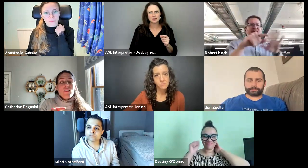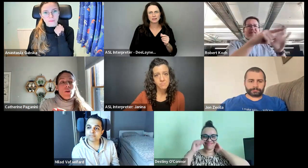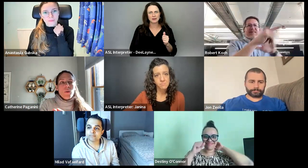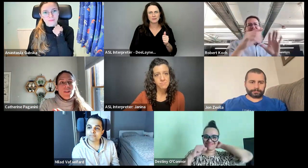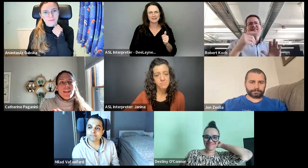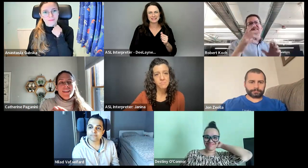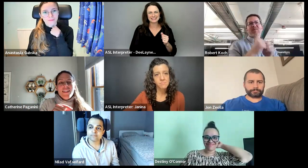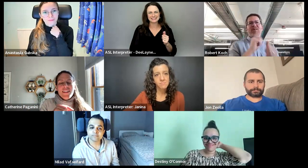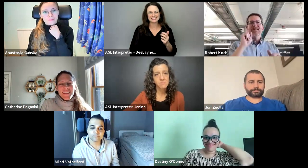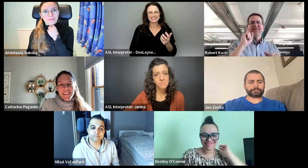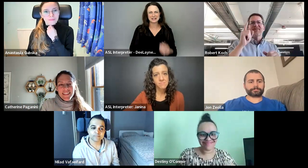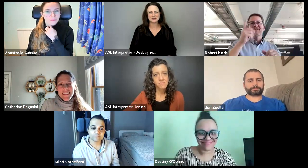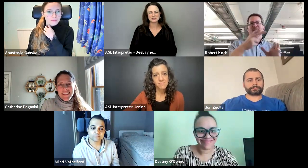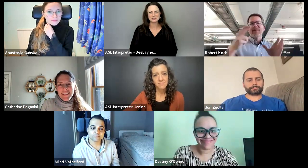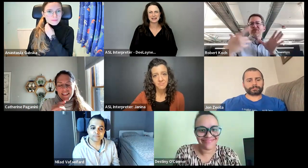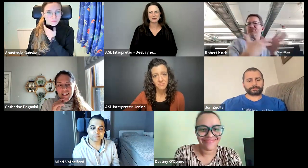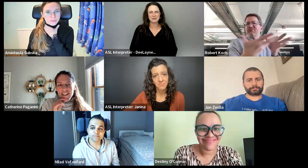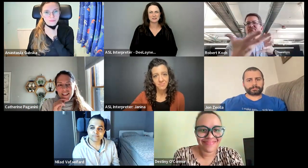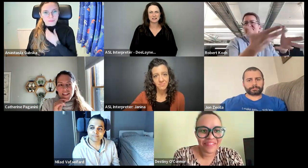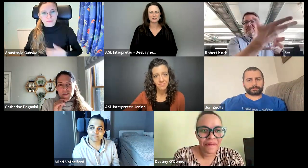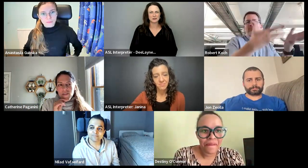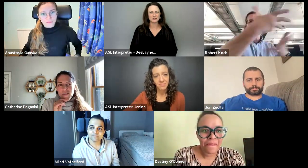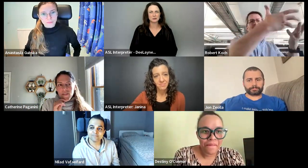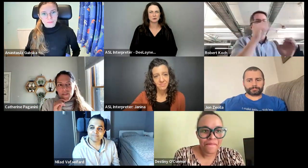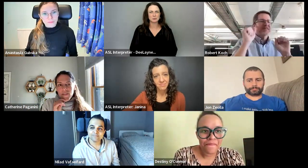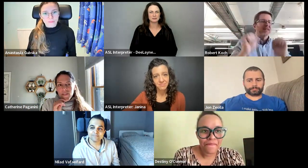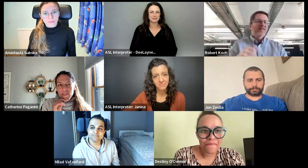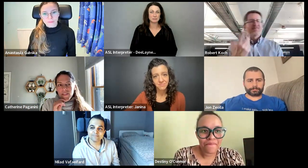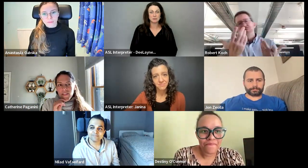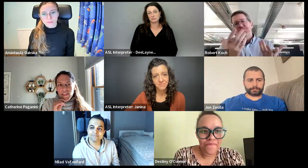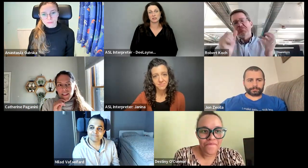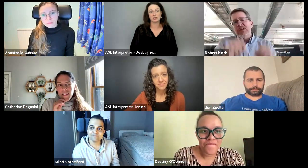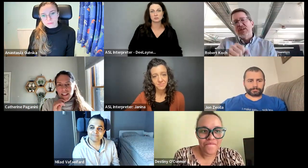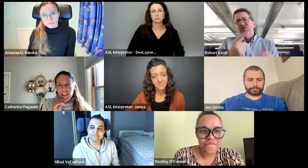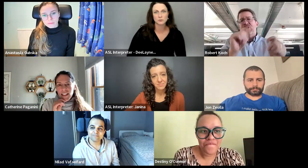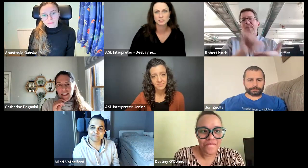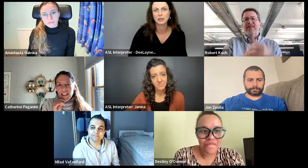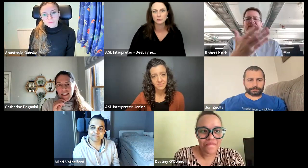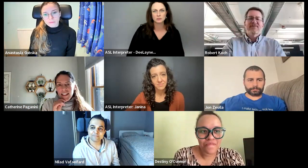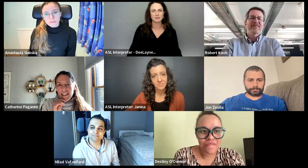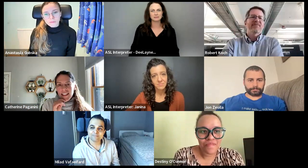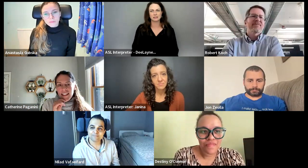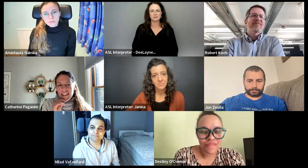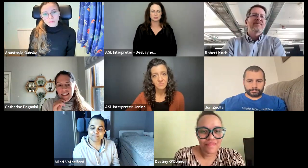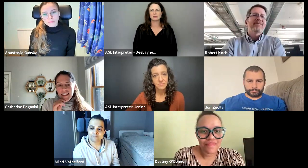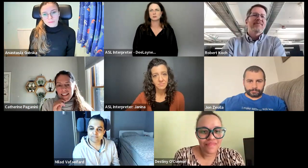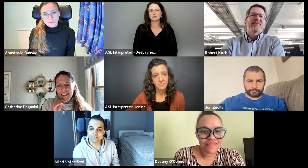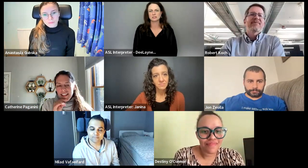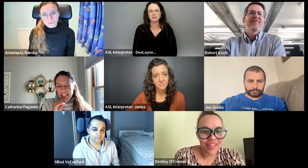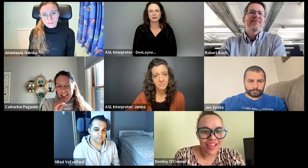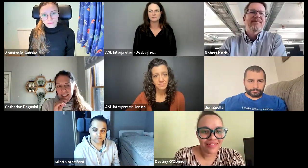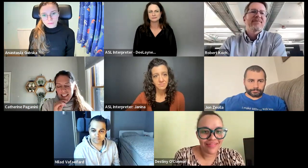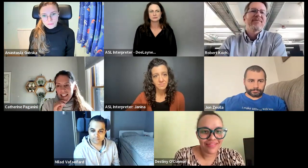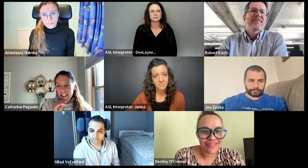Yeah. So we could just, you know, do that with the deaf and hard of hearing group. And like, maybe we can tour the city or do something, you know, do something